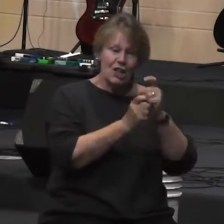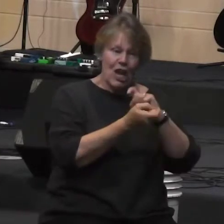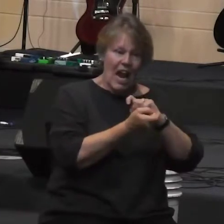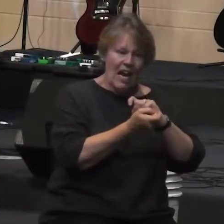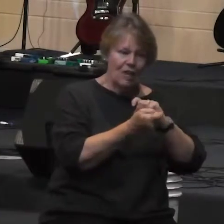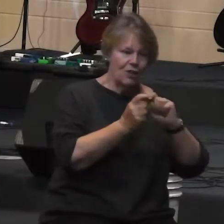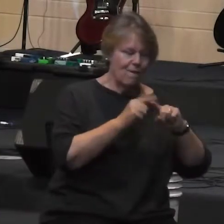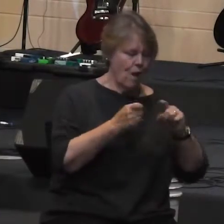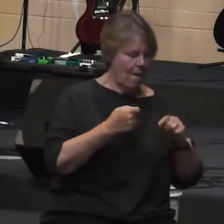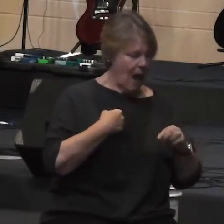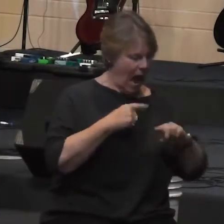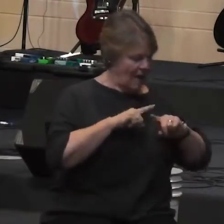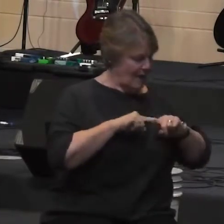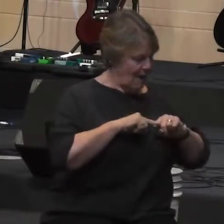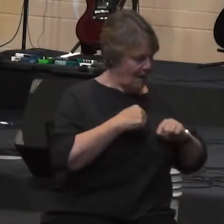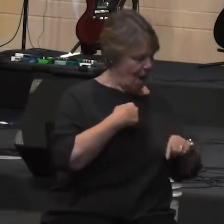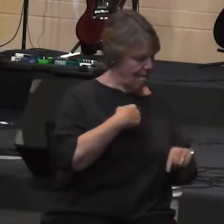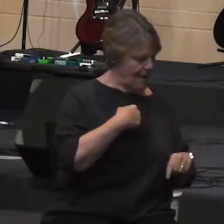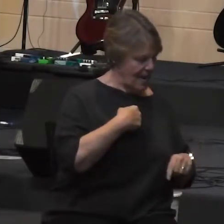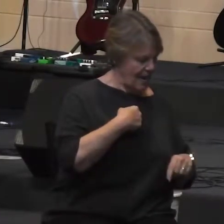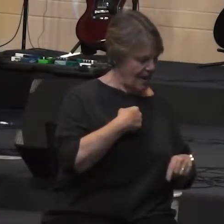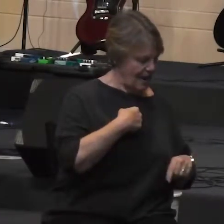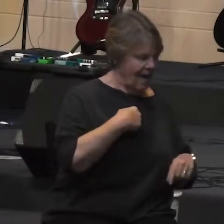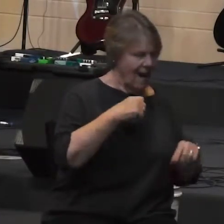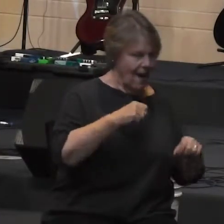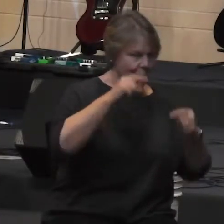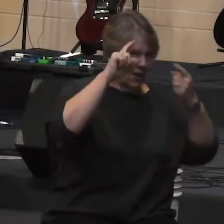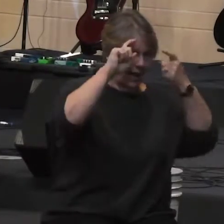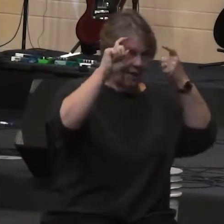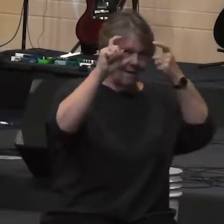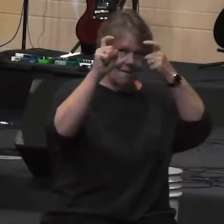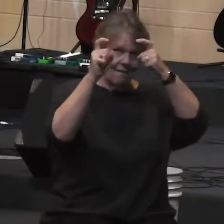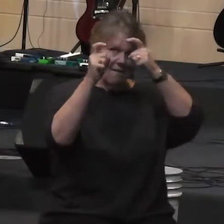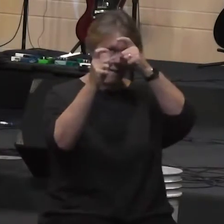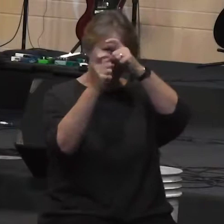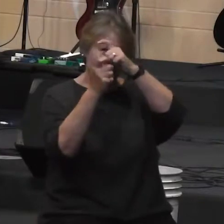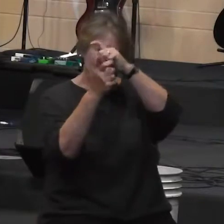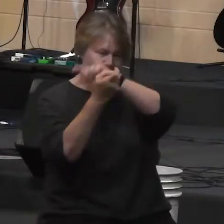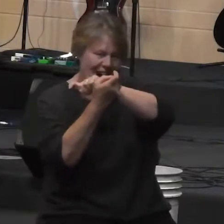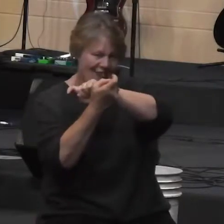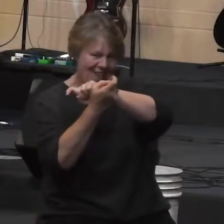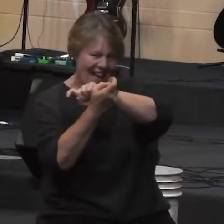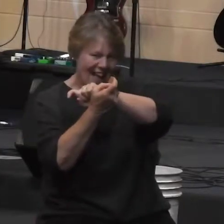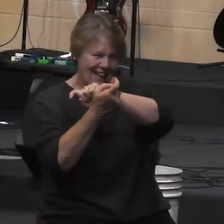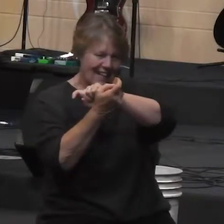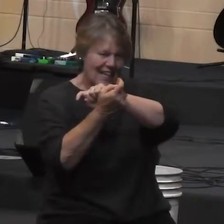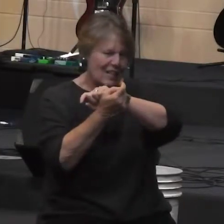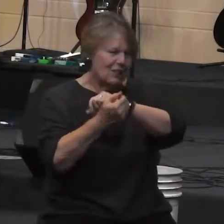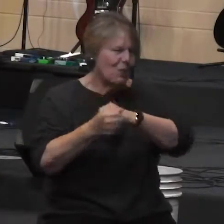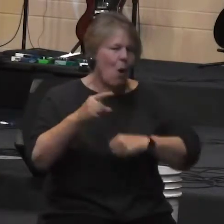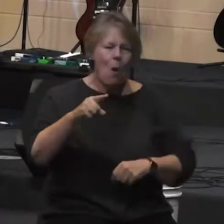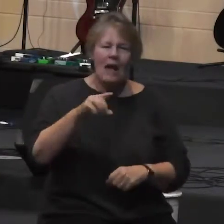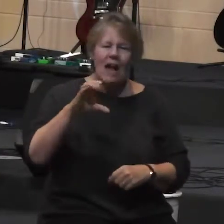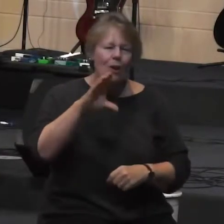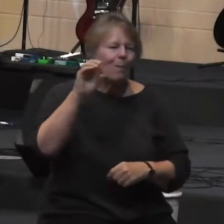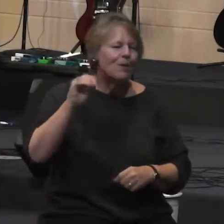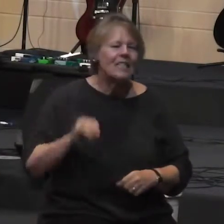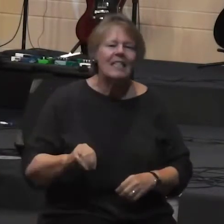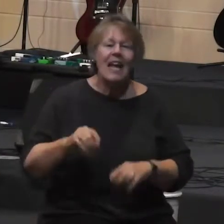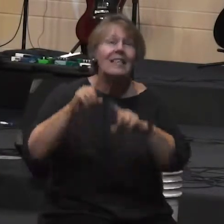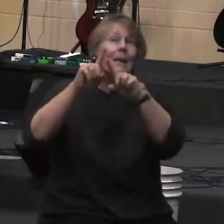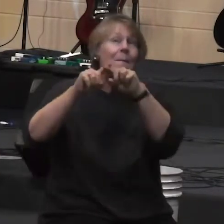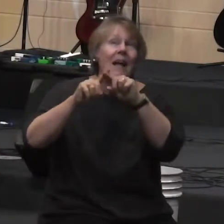I depend on me mindset if we can shift from that to a utter dependence on God